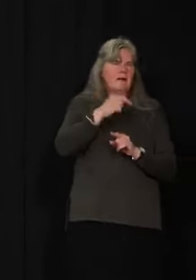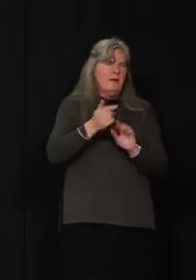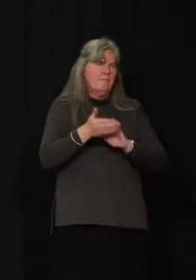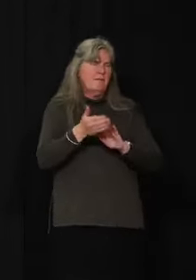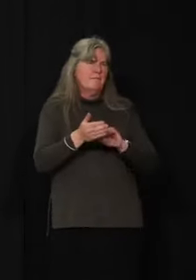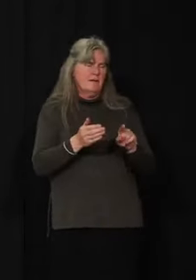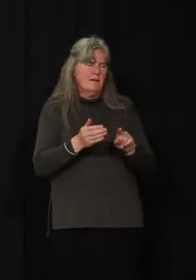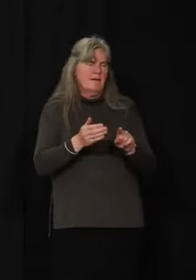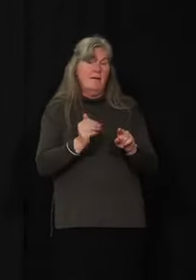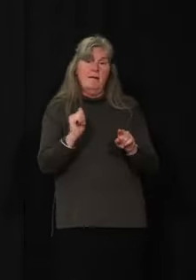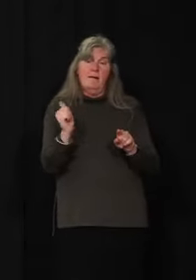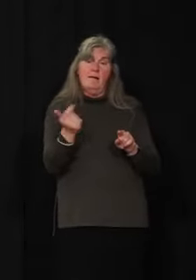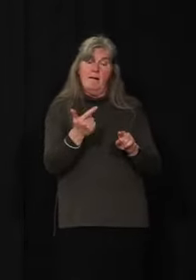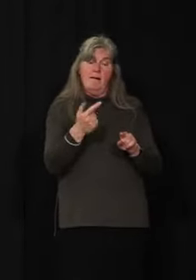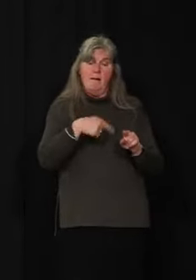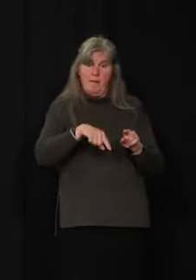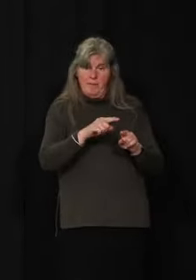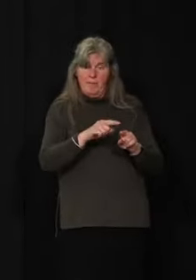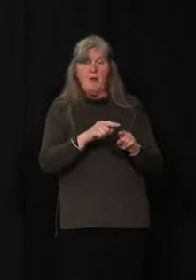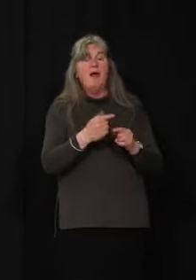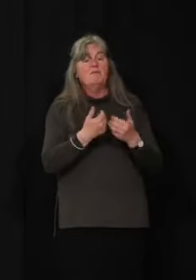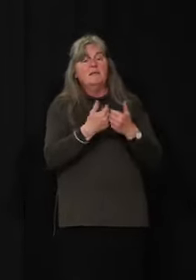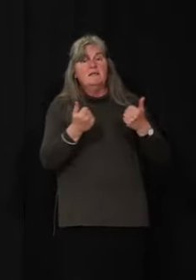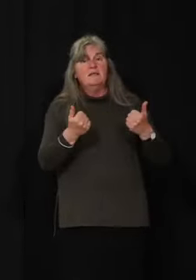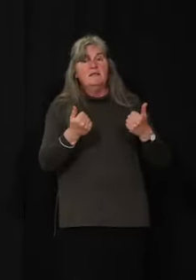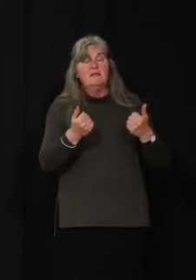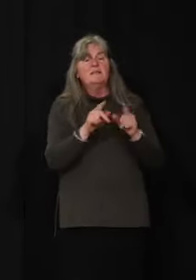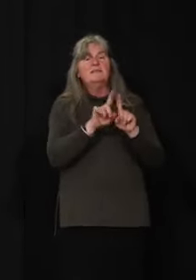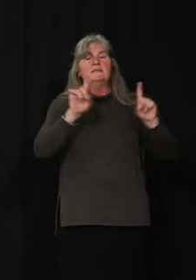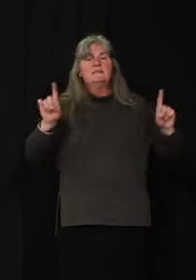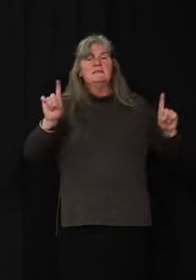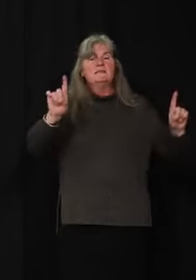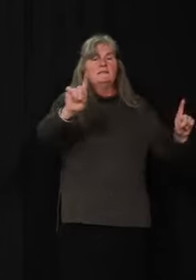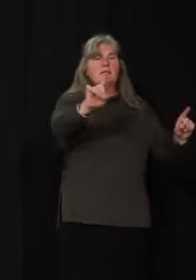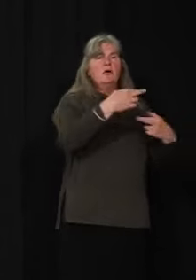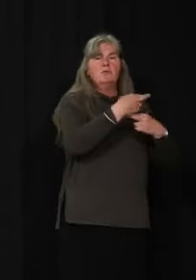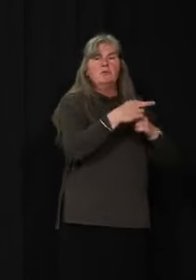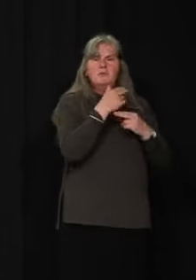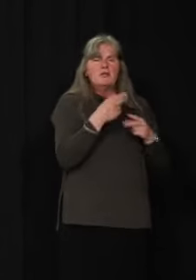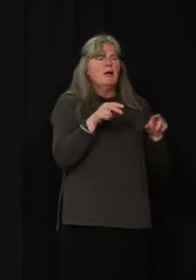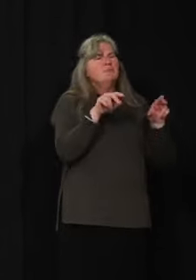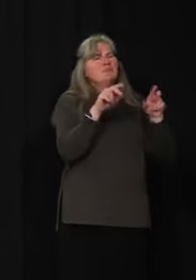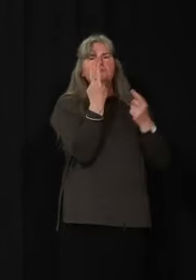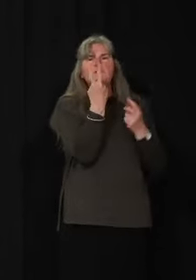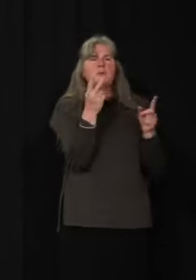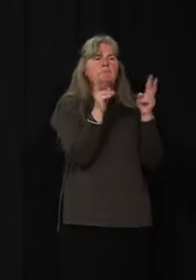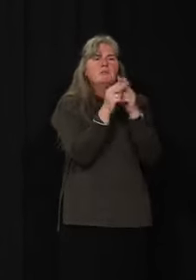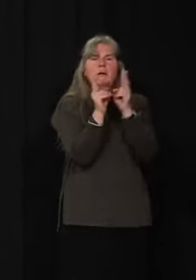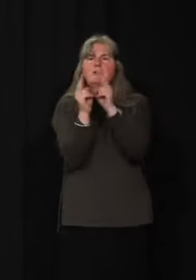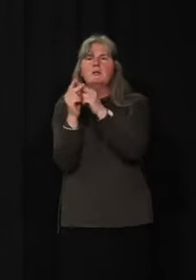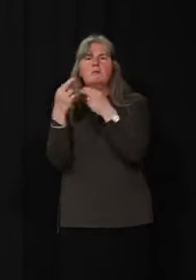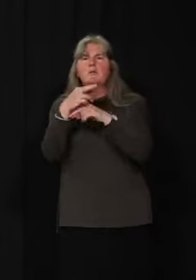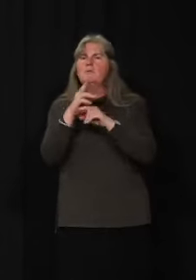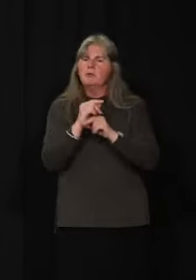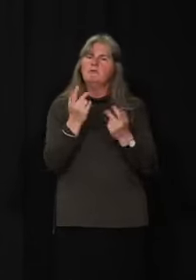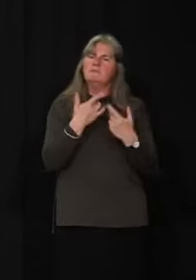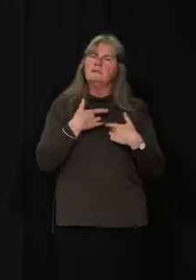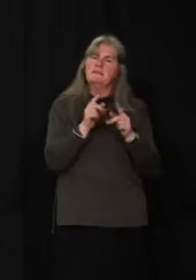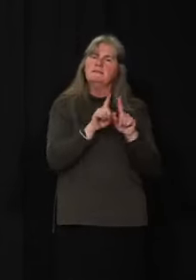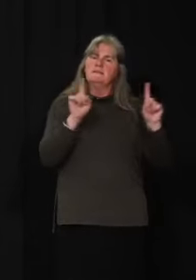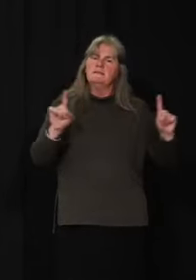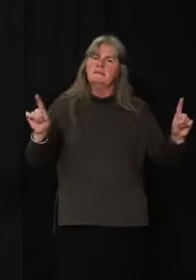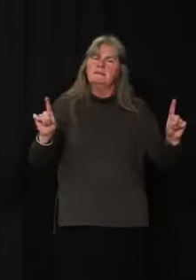of our long-term care homes have single rooms. This is a significant advantage that we have over other jurisdictions, should we